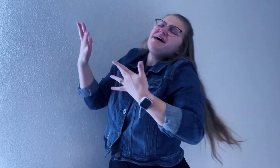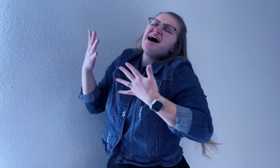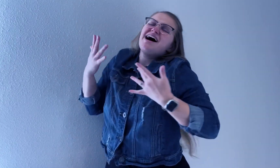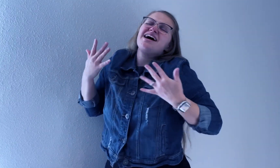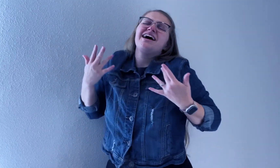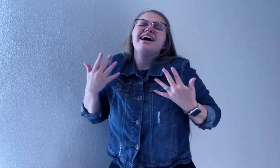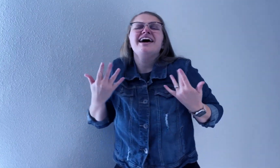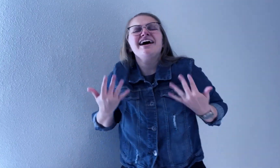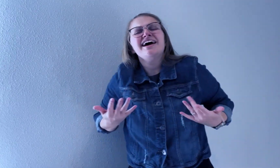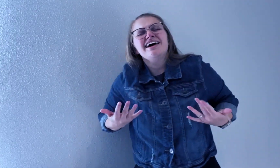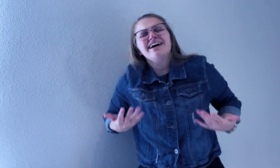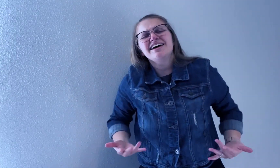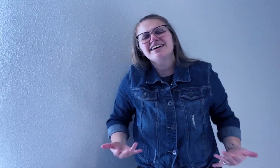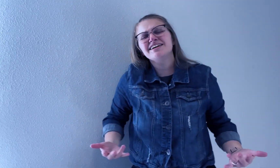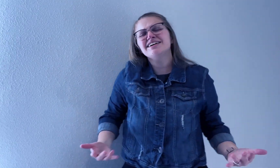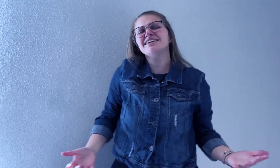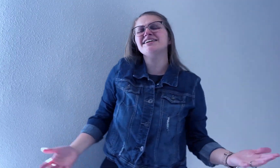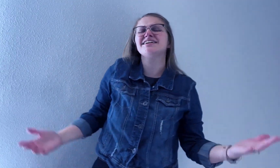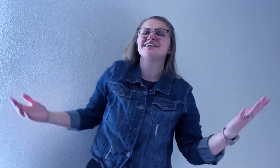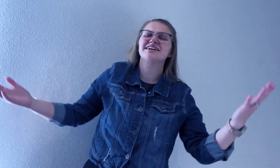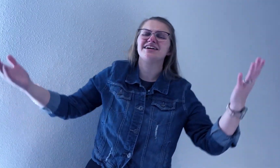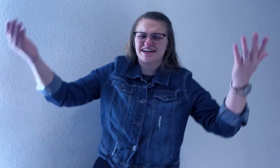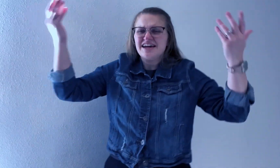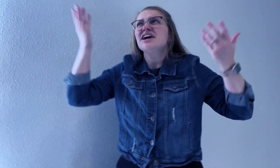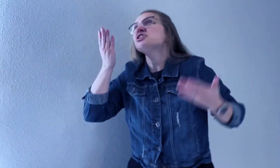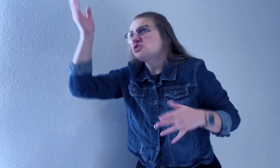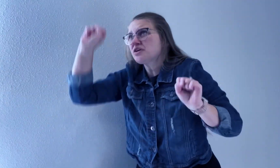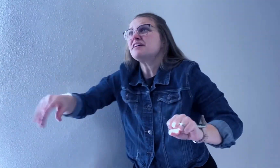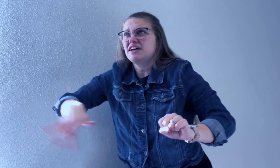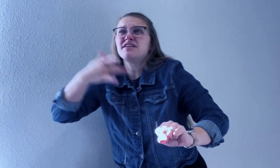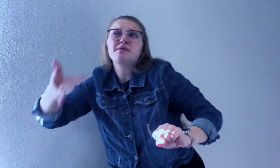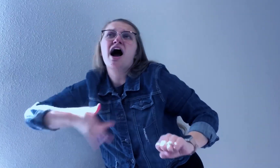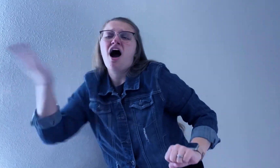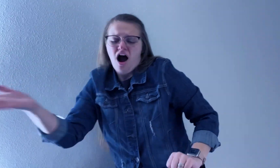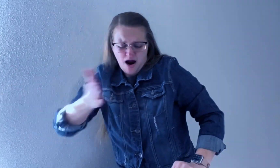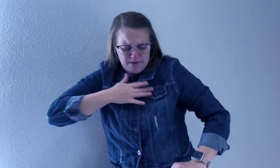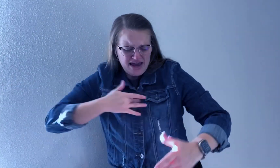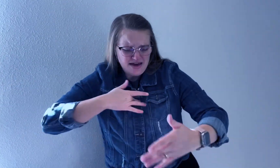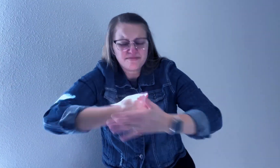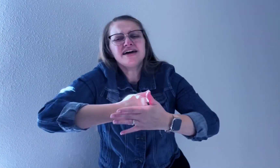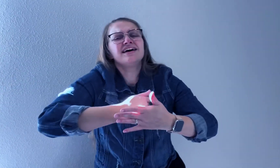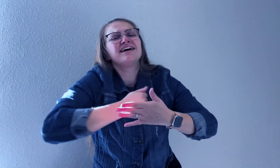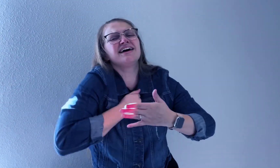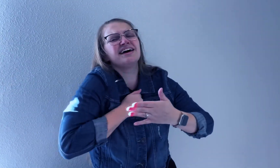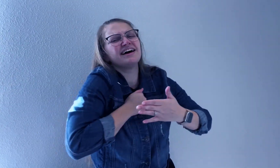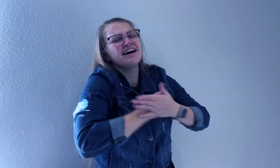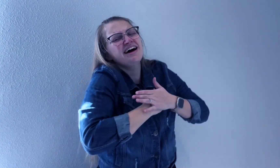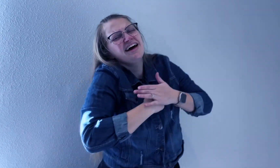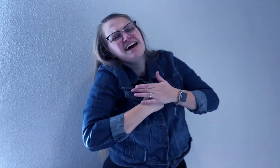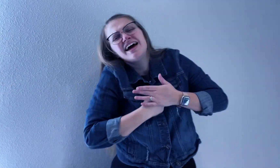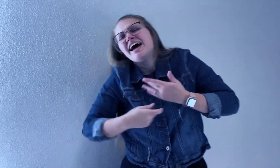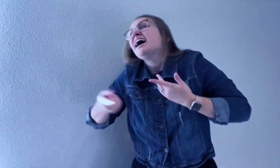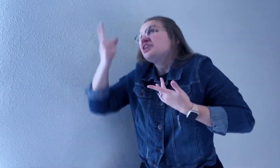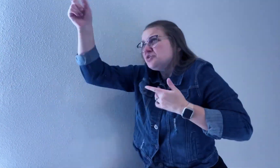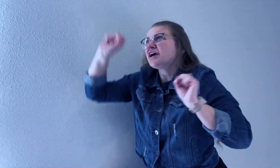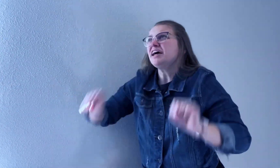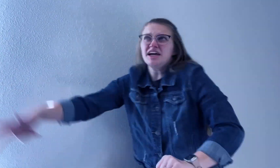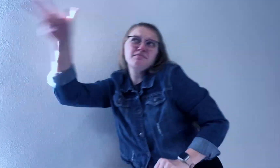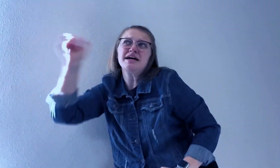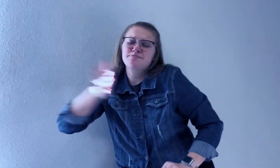me You can feel your heartbeat beating You can feel your